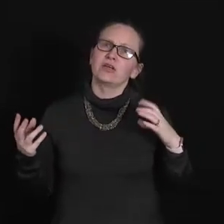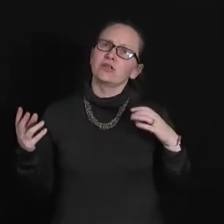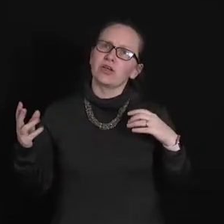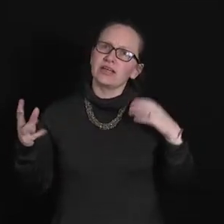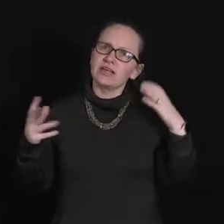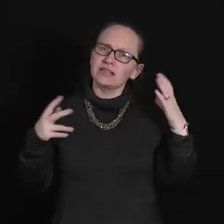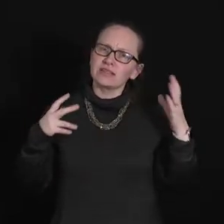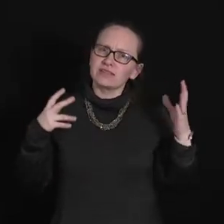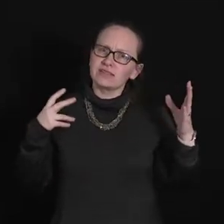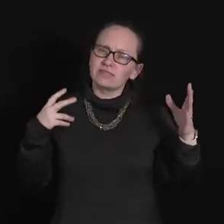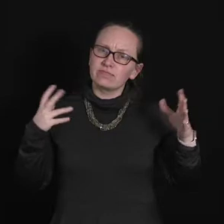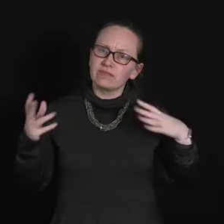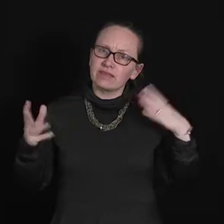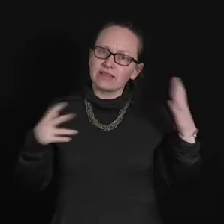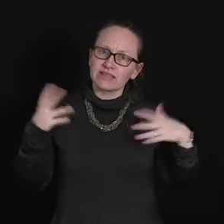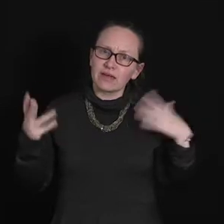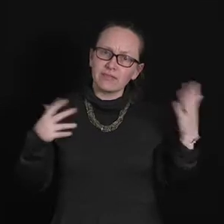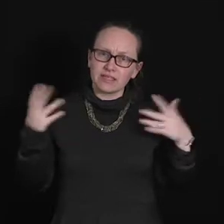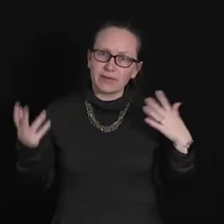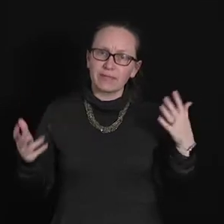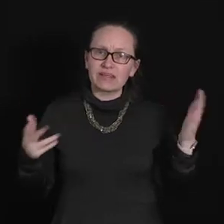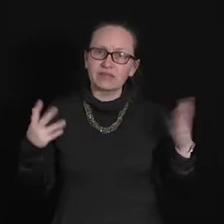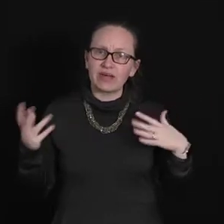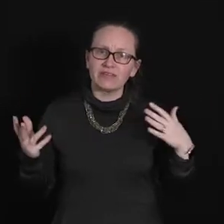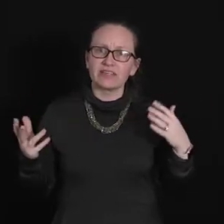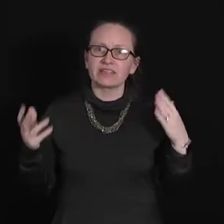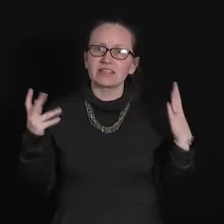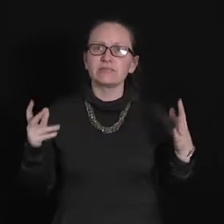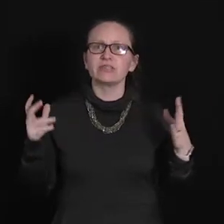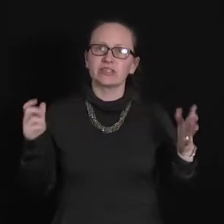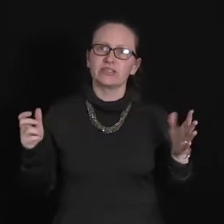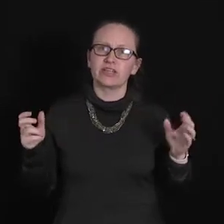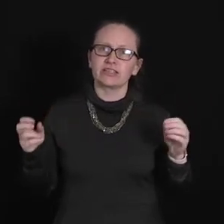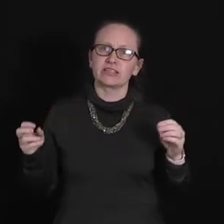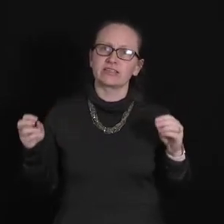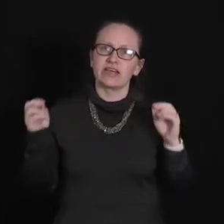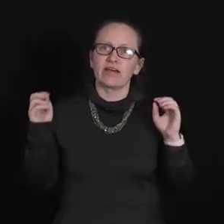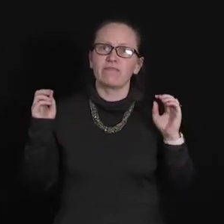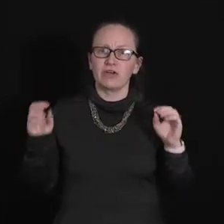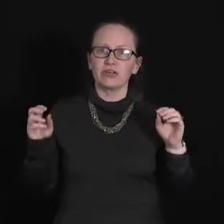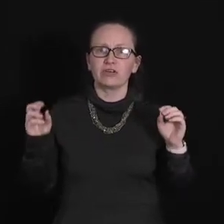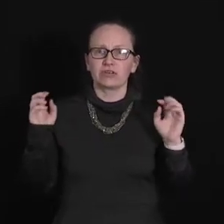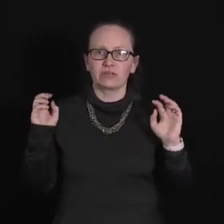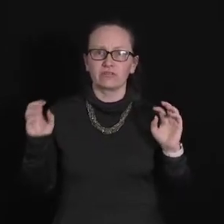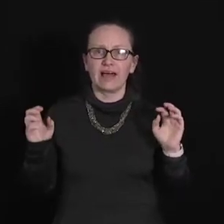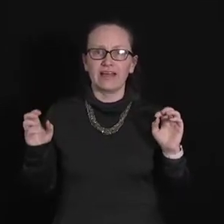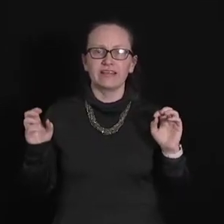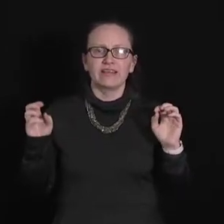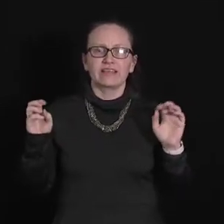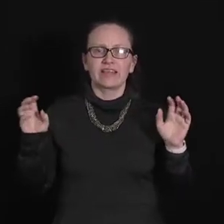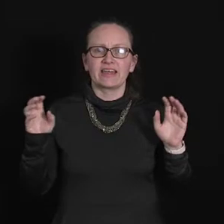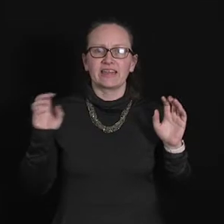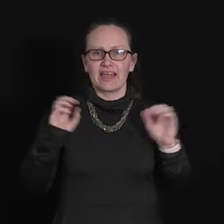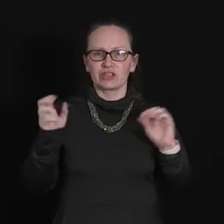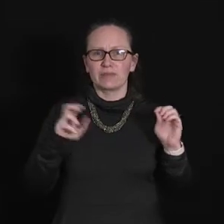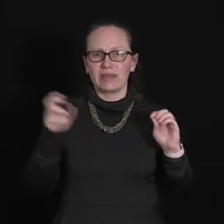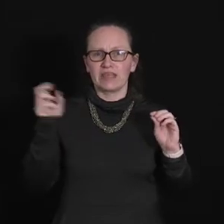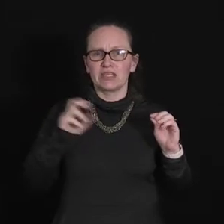So it's some experimental evidence seems to suggest that a photon of light can actually be in